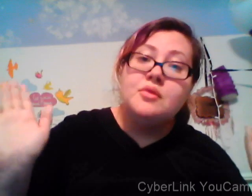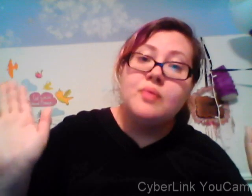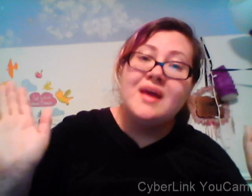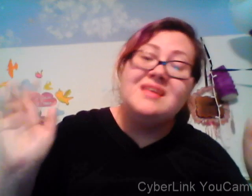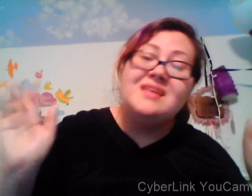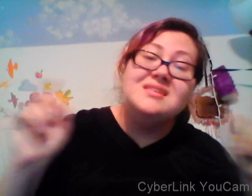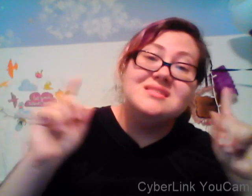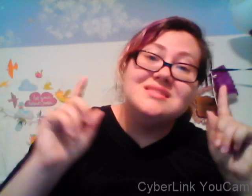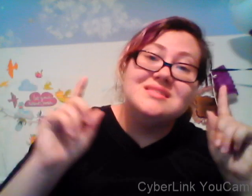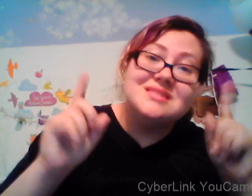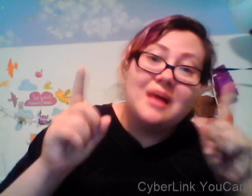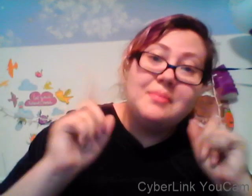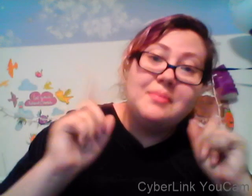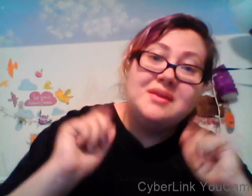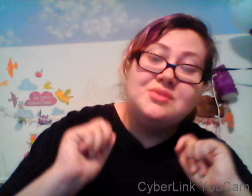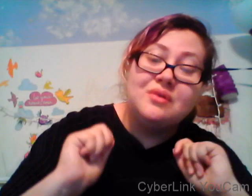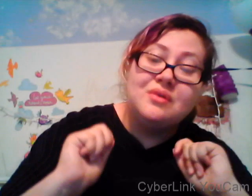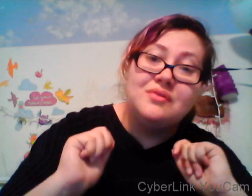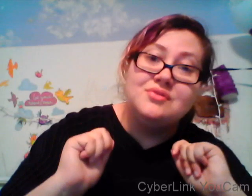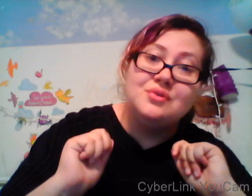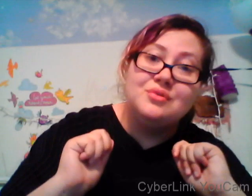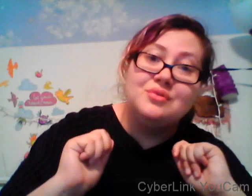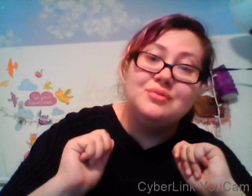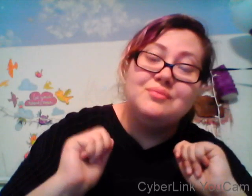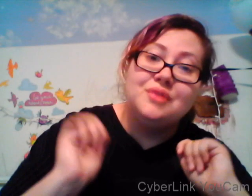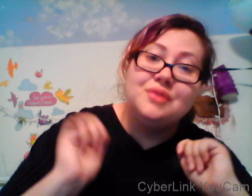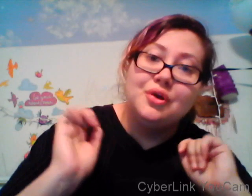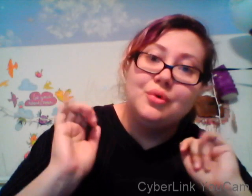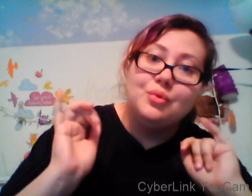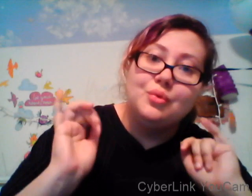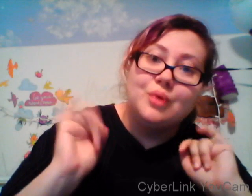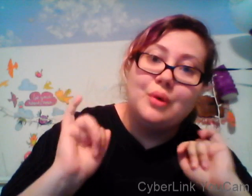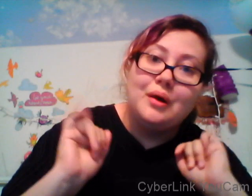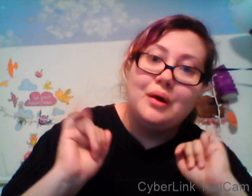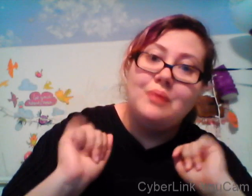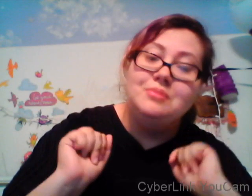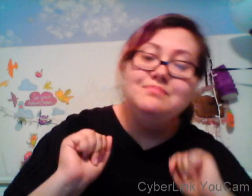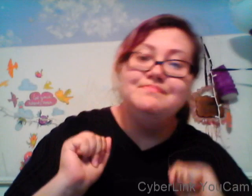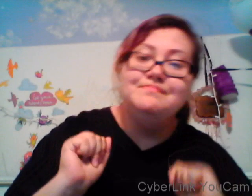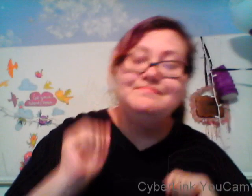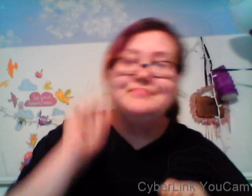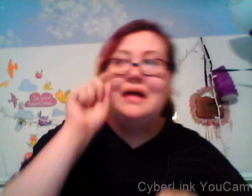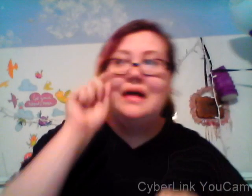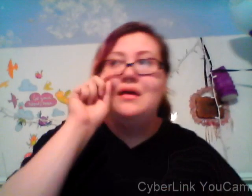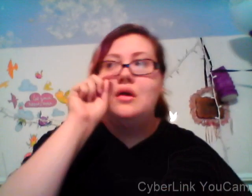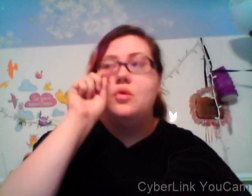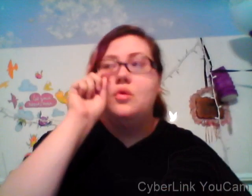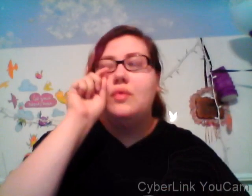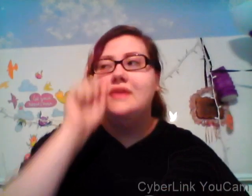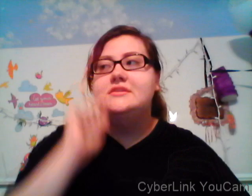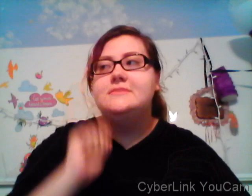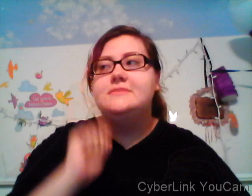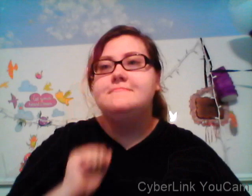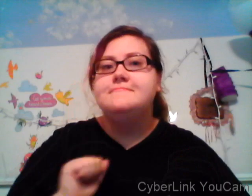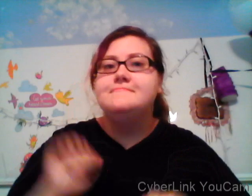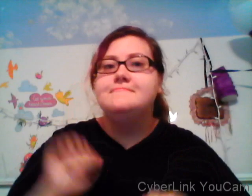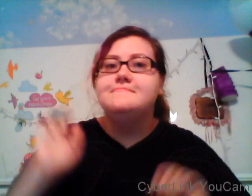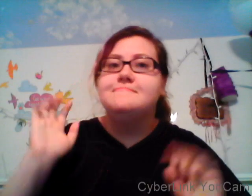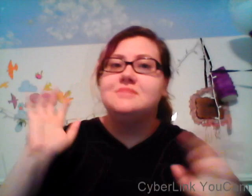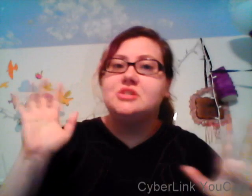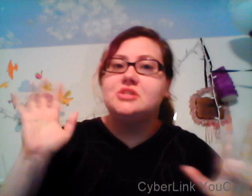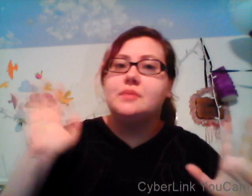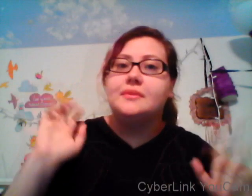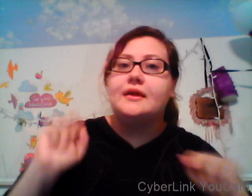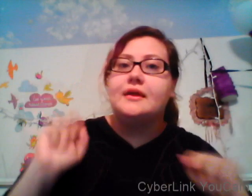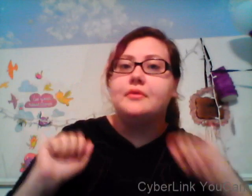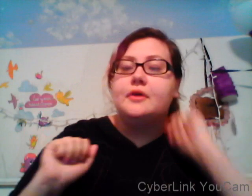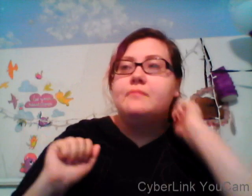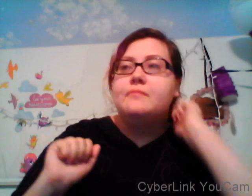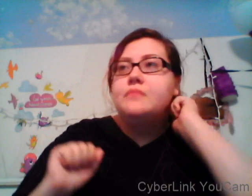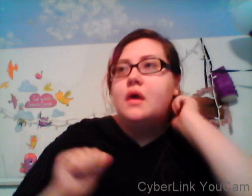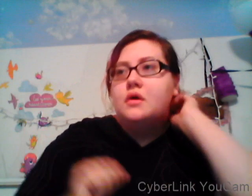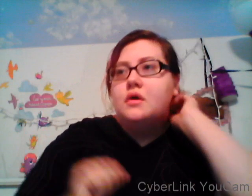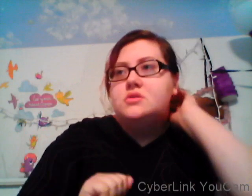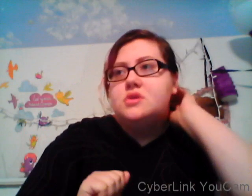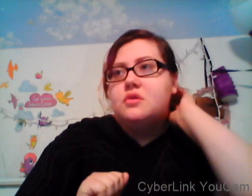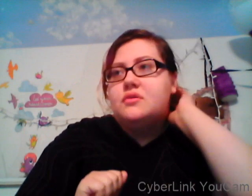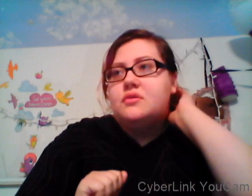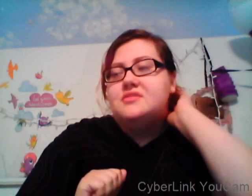into the world and I feel like the more people who watch somebody who is positive and sending positive messages into the world will